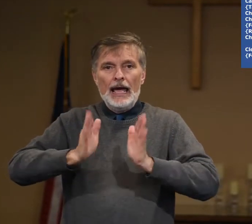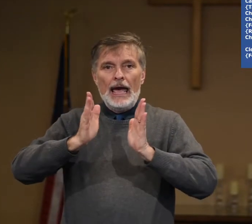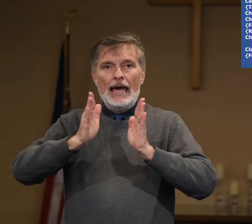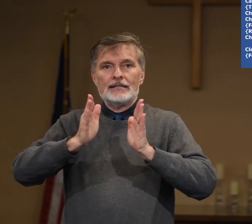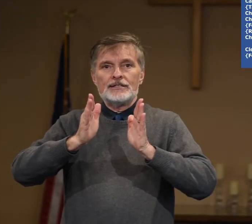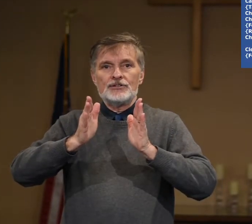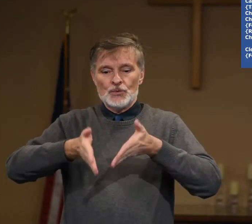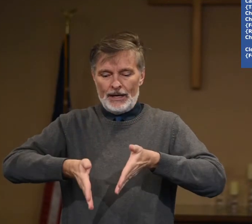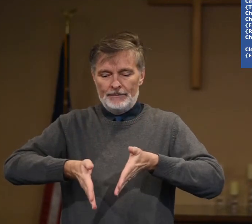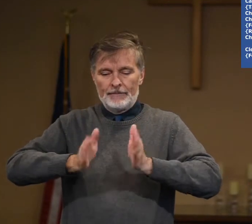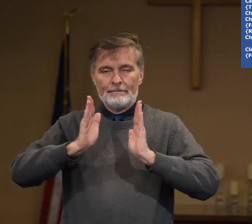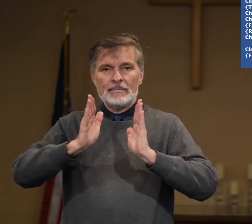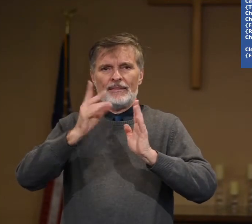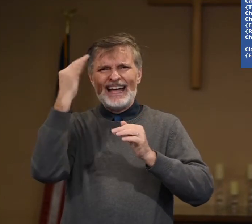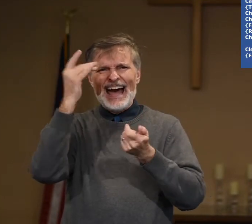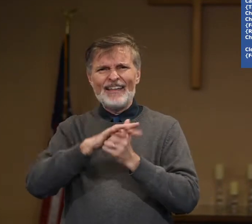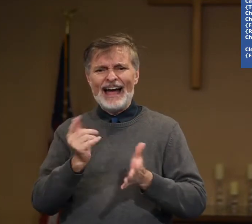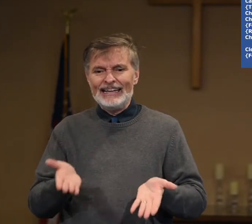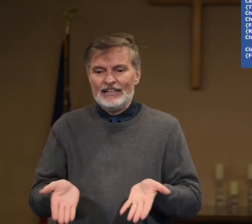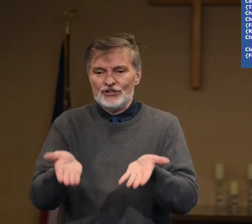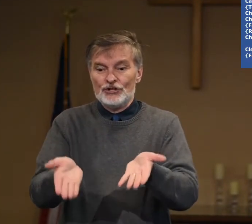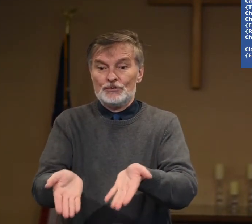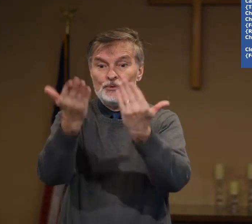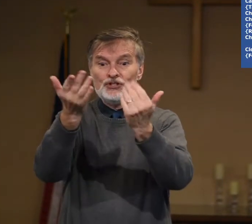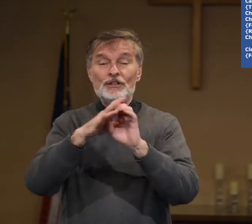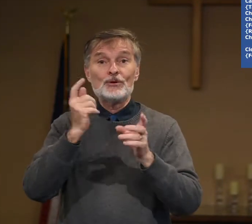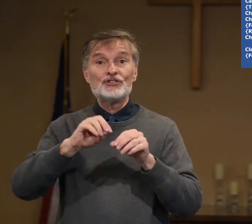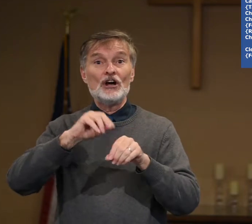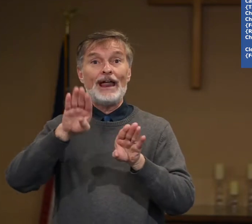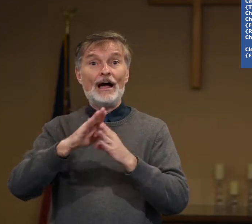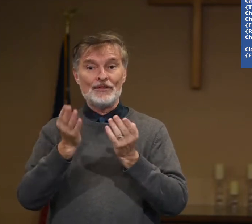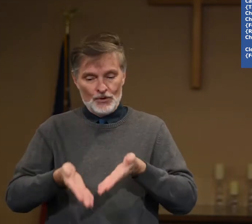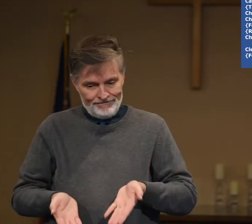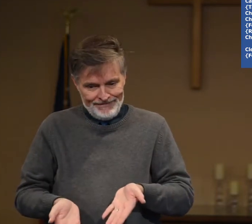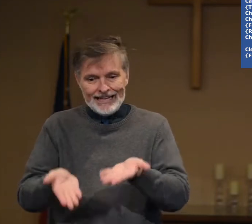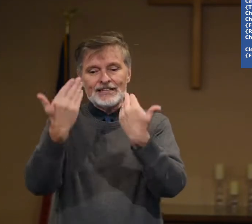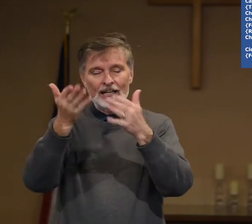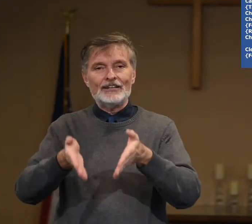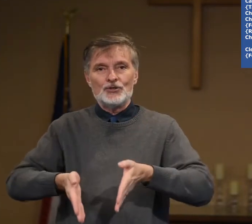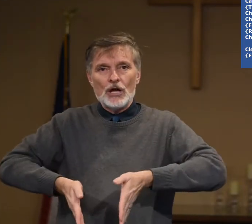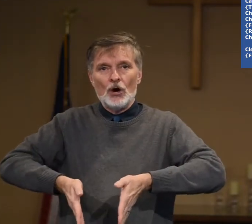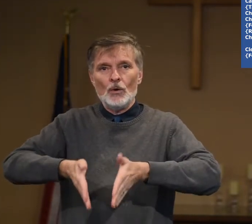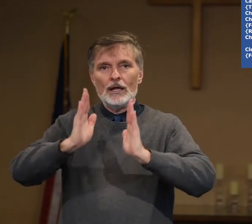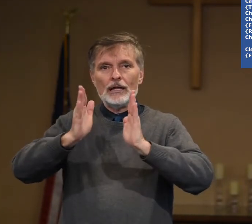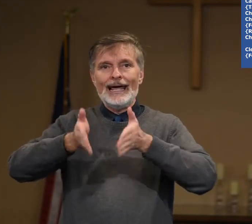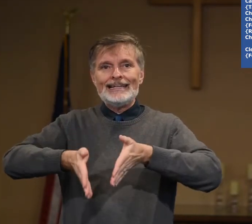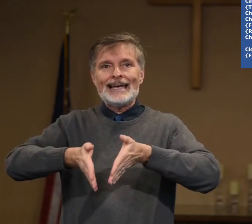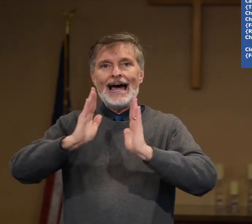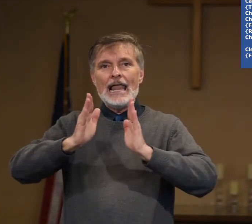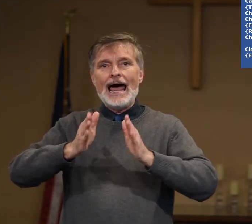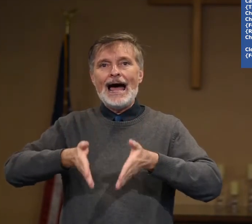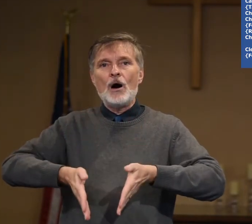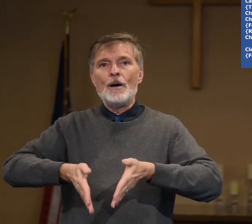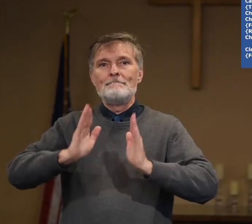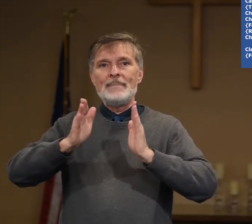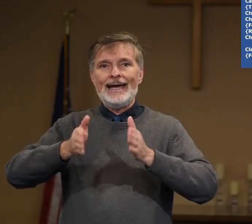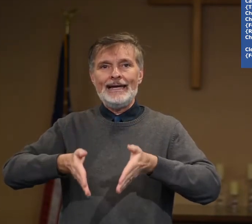And it's this way. The kind of idea is you're just pushing the person on out the door. Yes, I'll let you go. Let, allow, may,